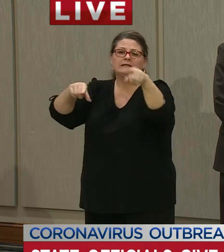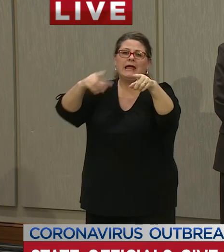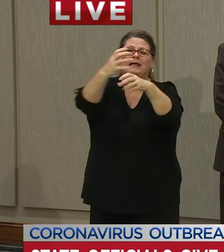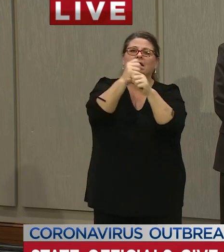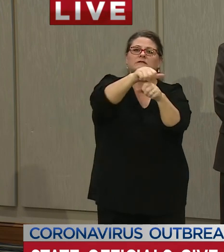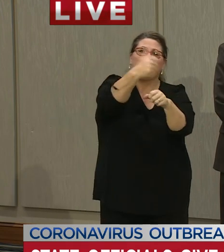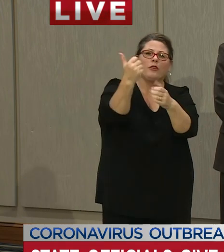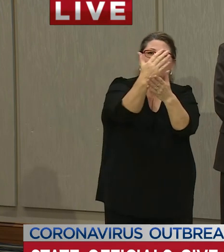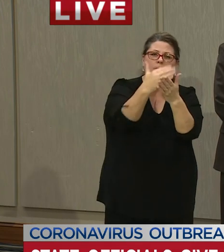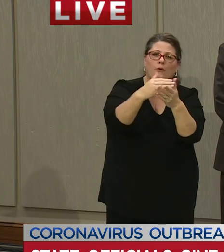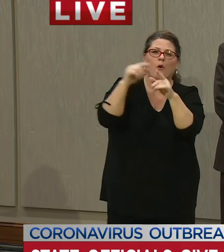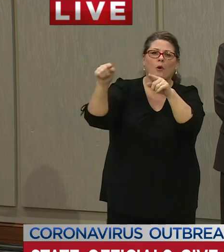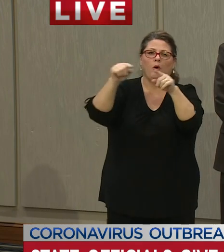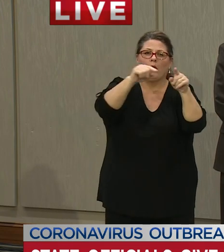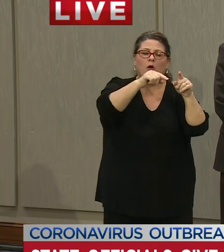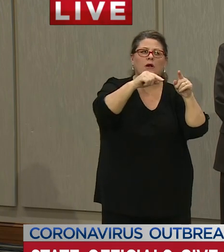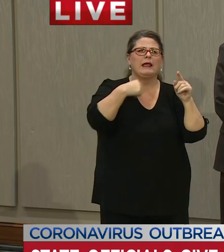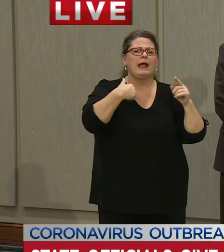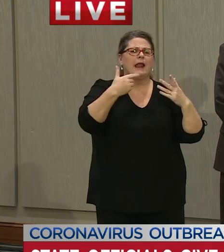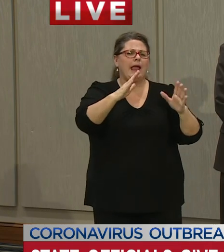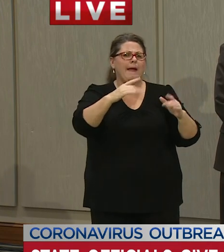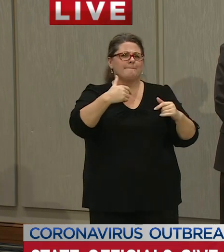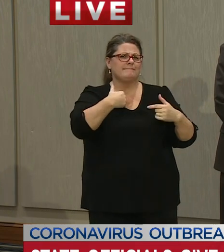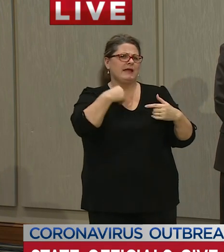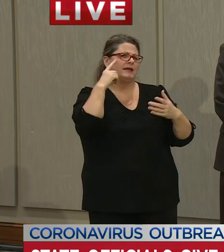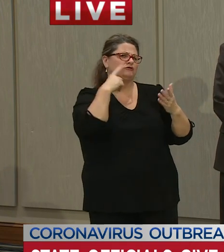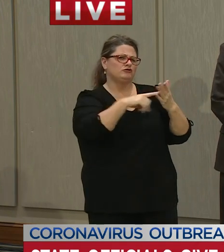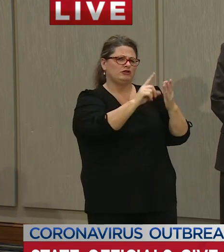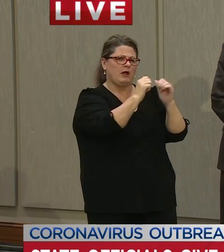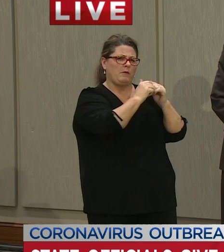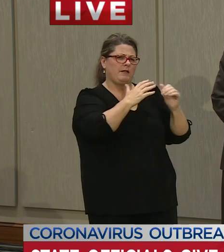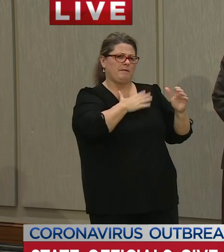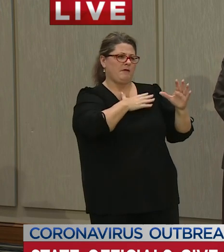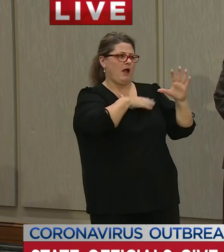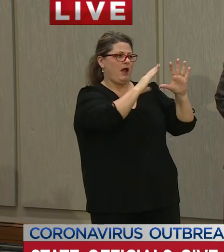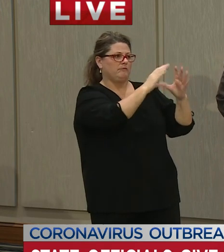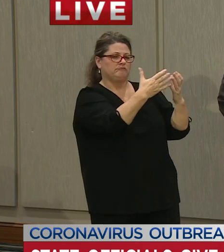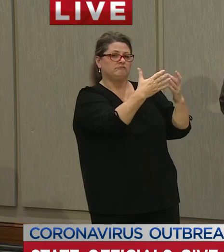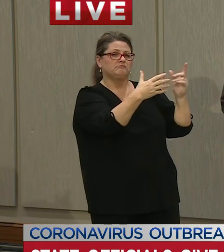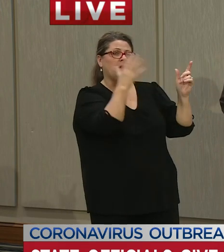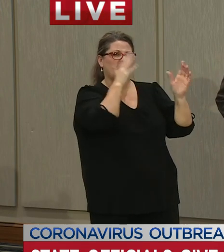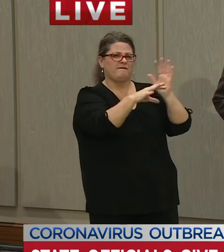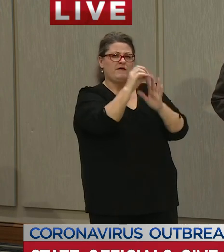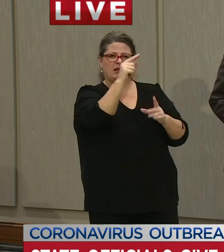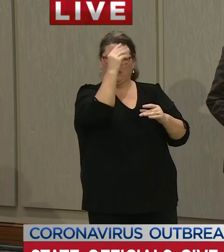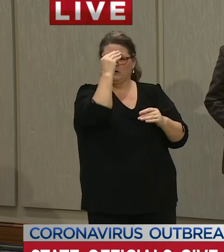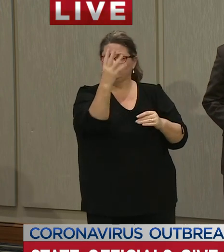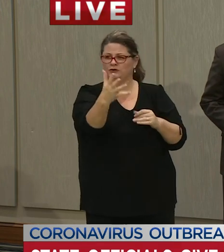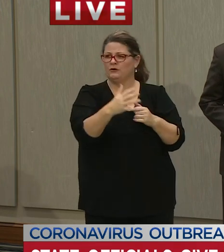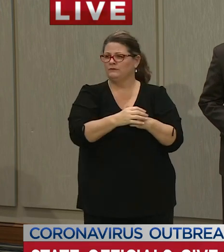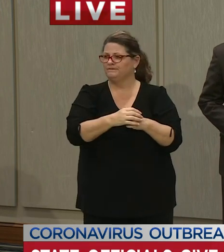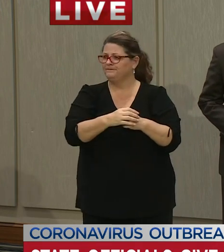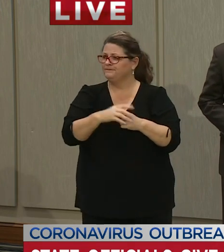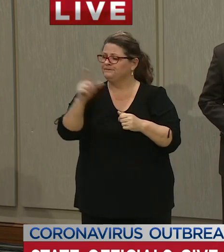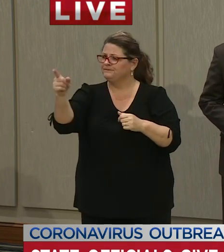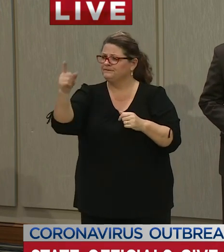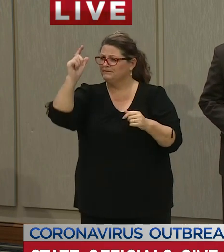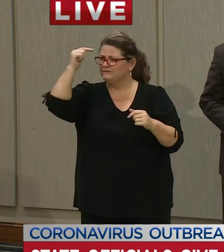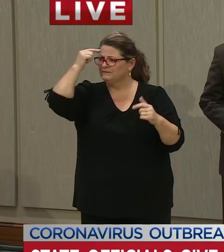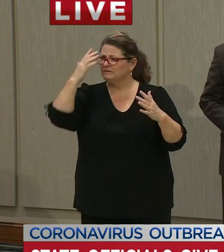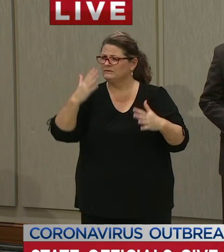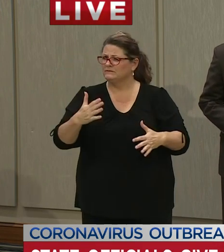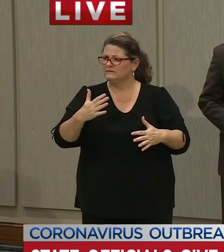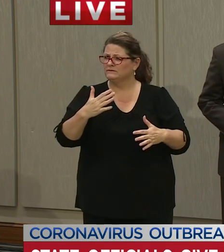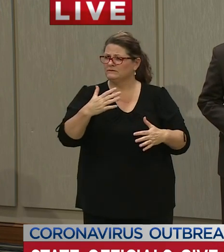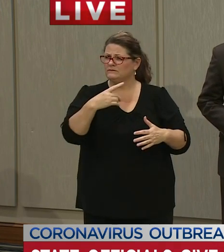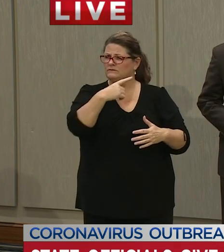interested in doing um so i'll run back and ask them as well thank you for that question governor uh when do you expect to have uh your